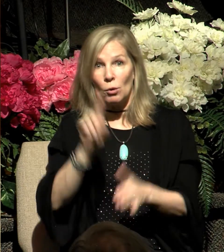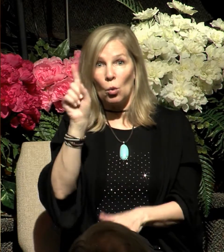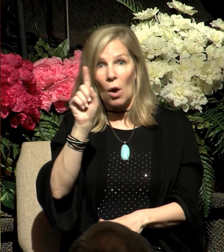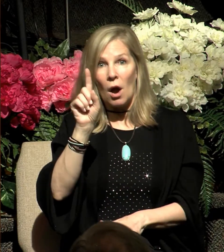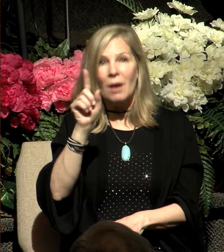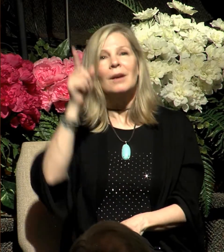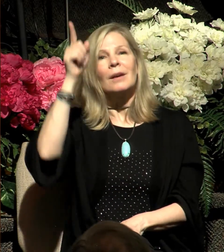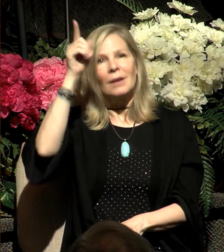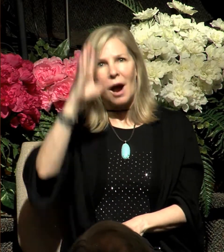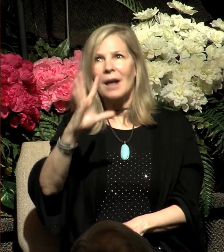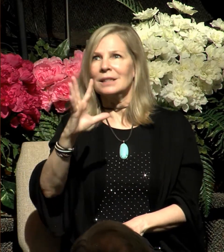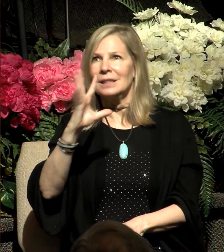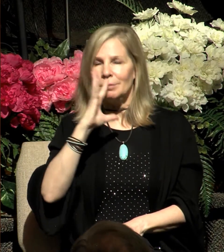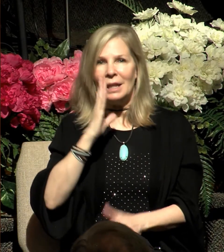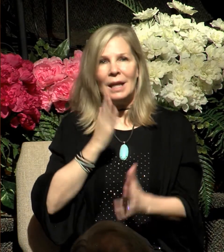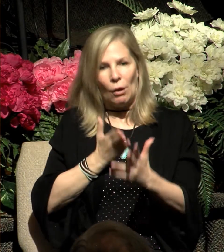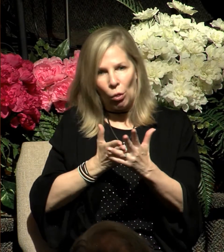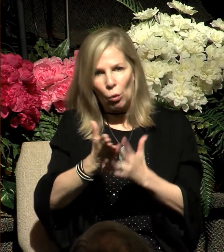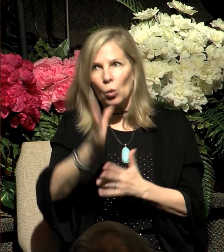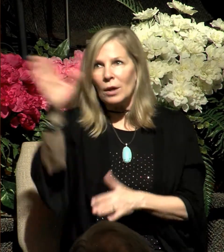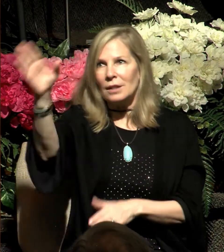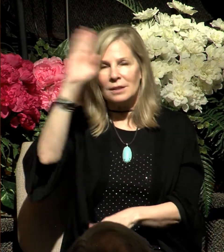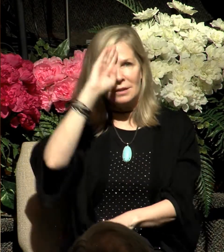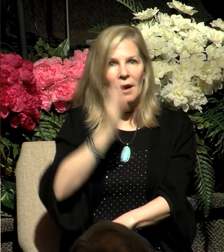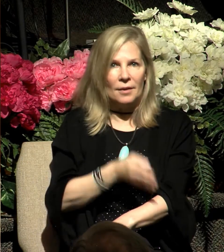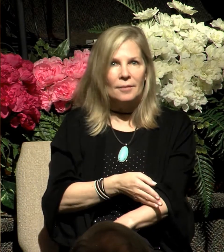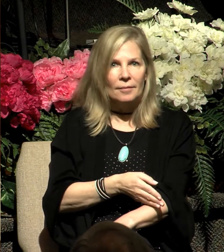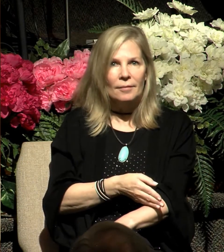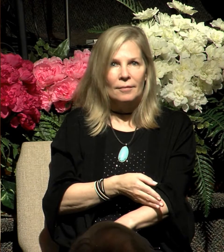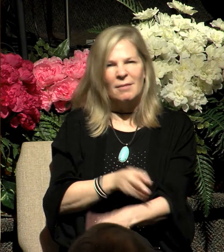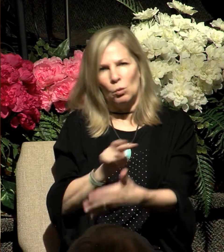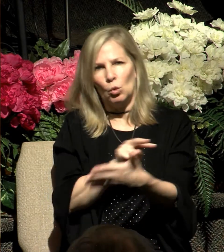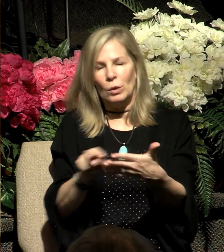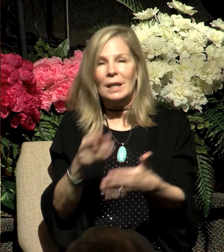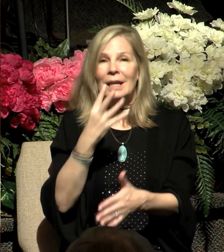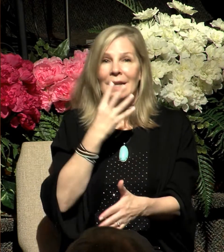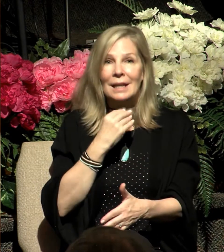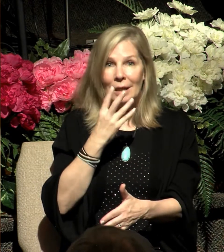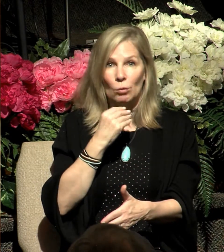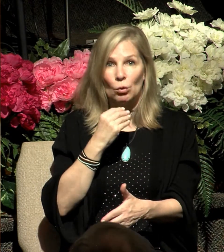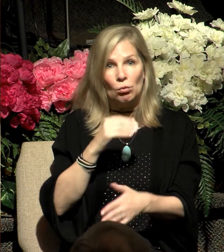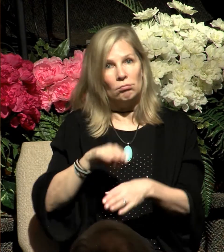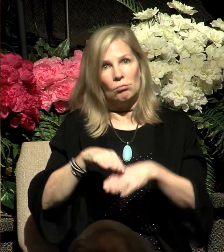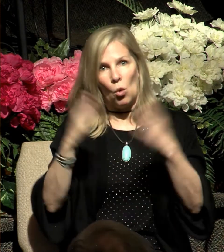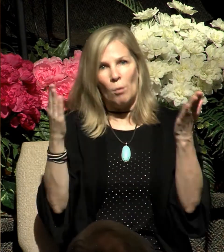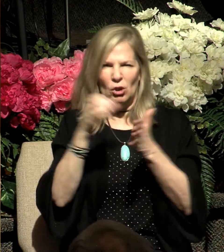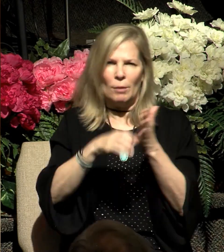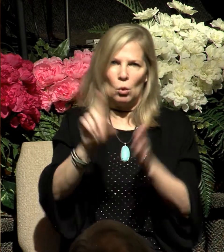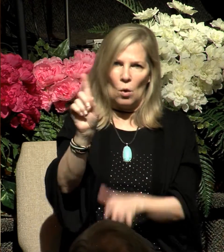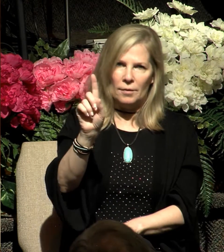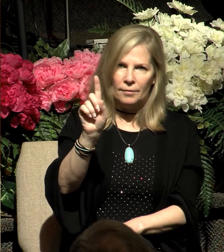speaking in his son. Let me read this to you. Hebrews opens this way. Hebrews chapter 1, verses 1 and 2.